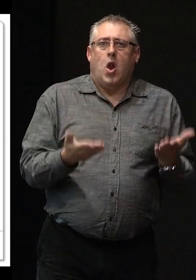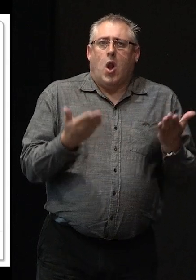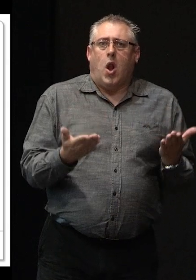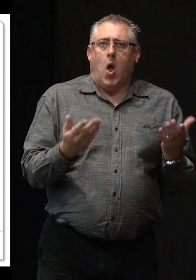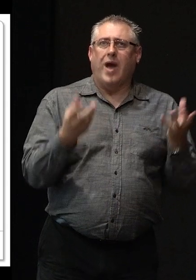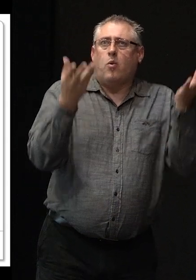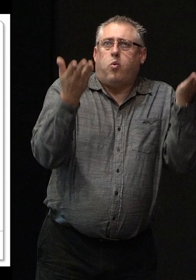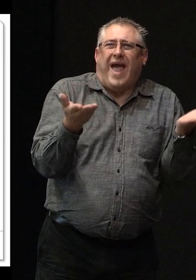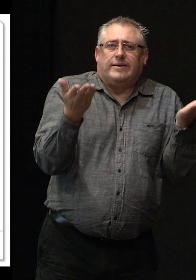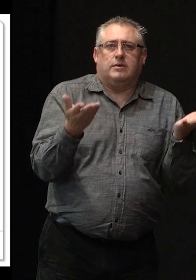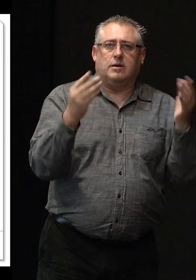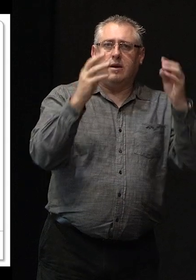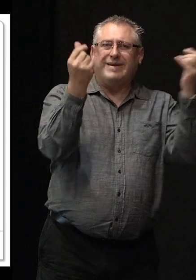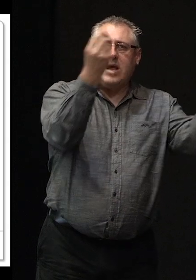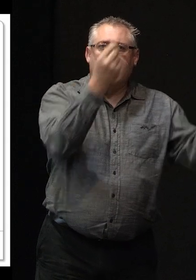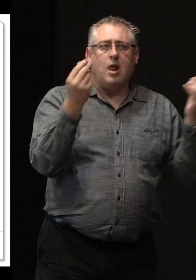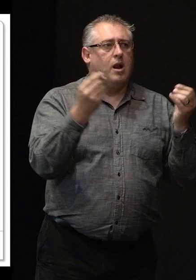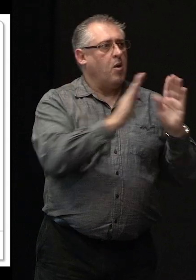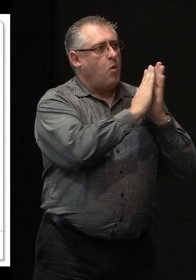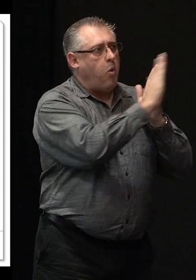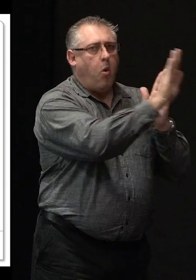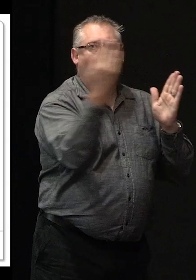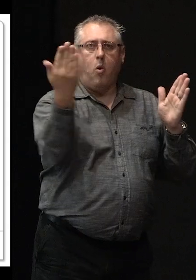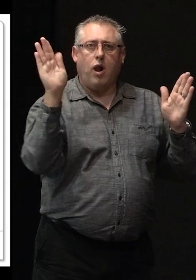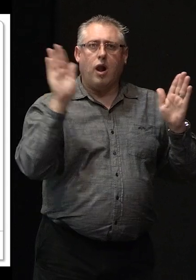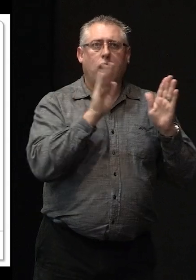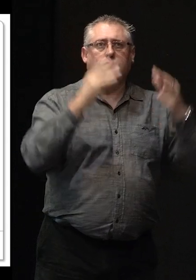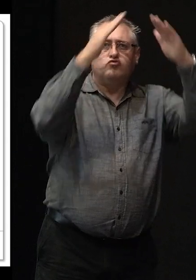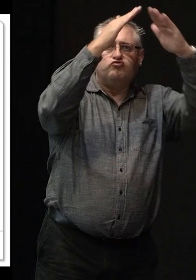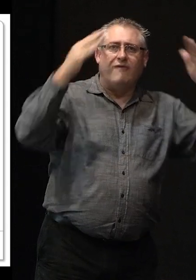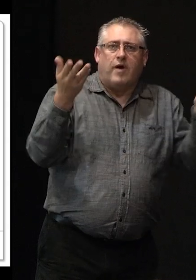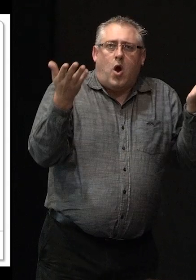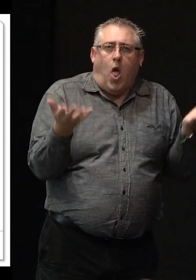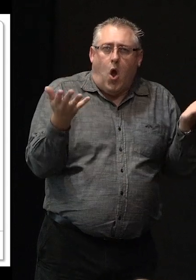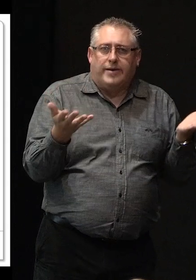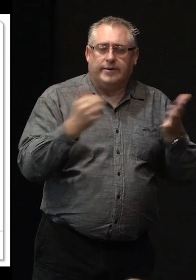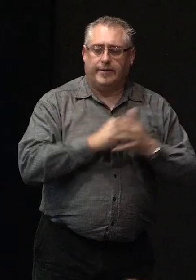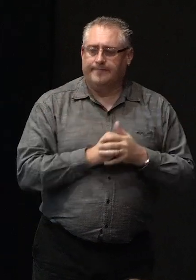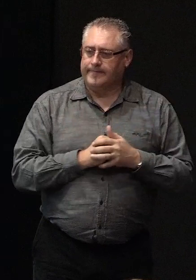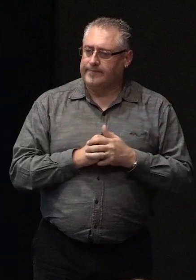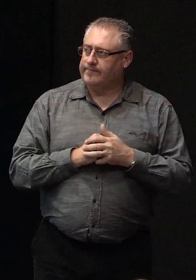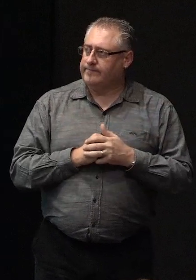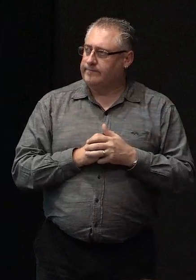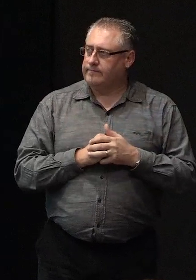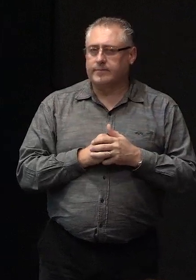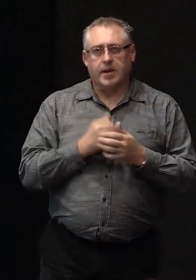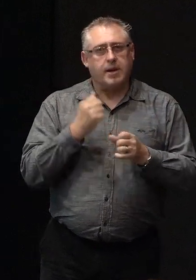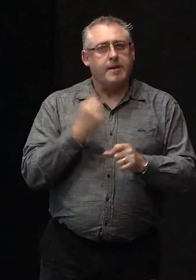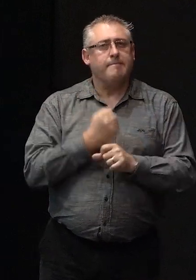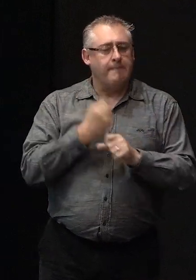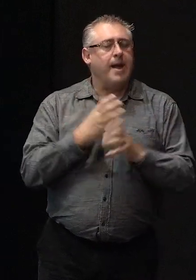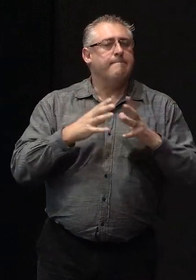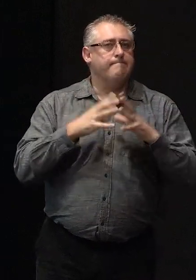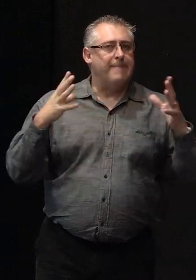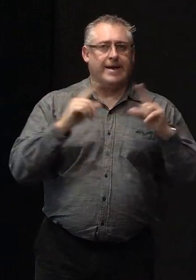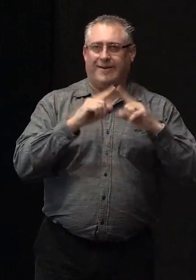especially for your wall claddings and your roof claddings it does make quite a considerable